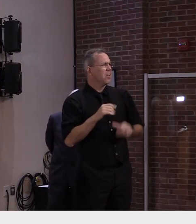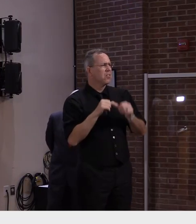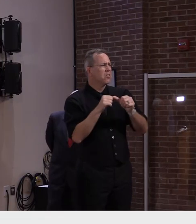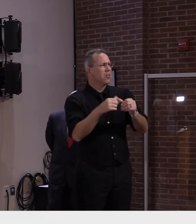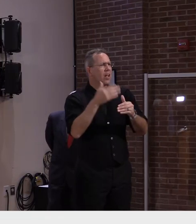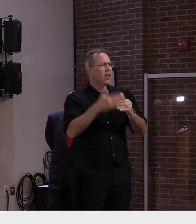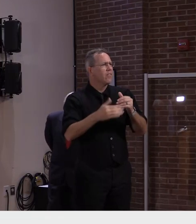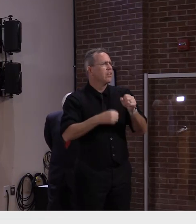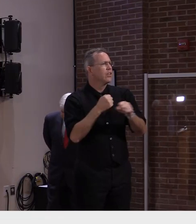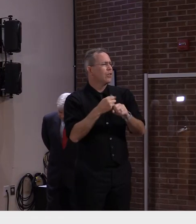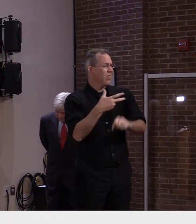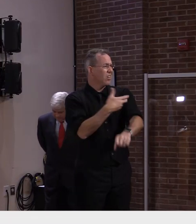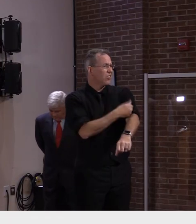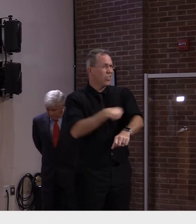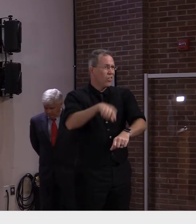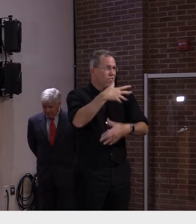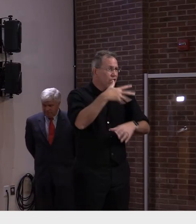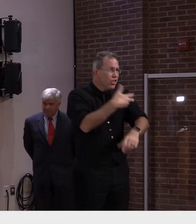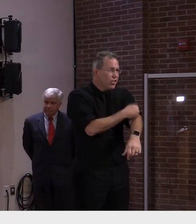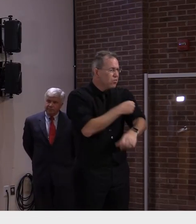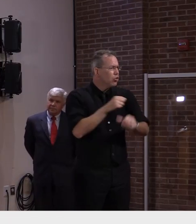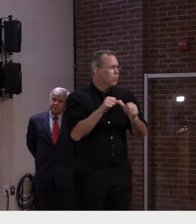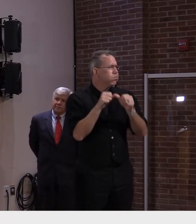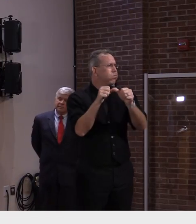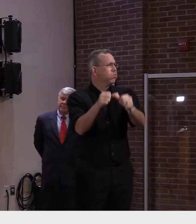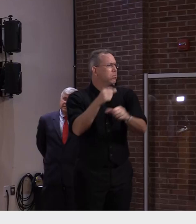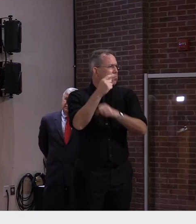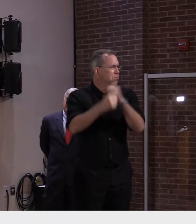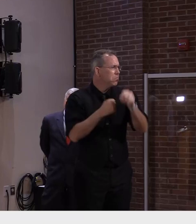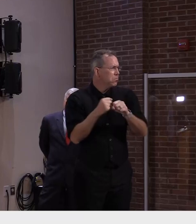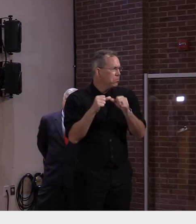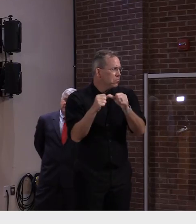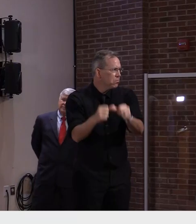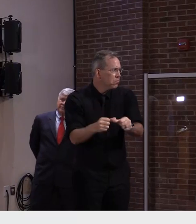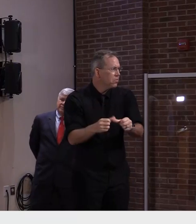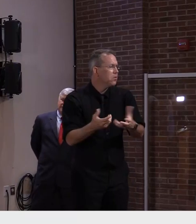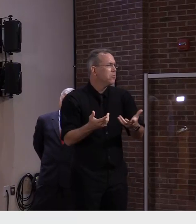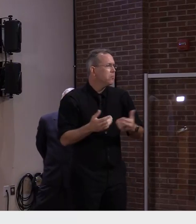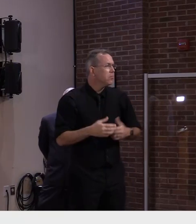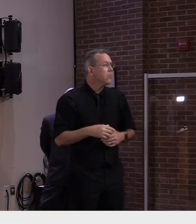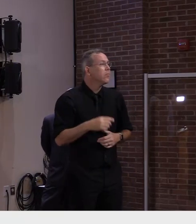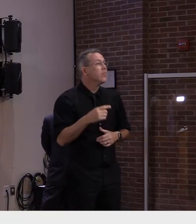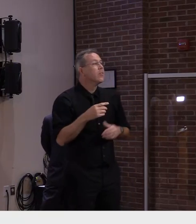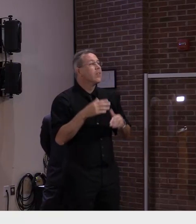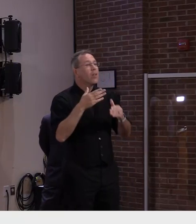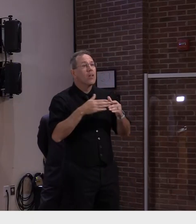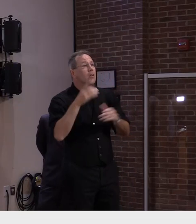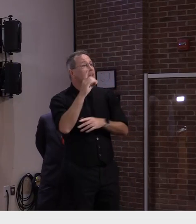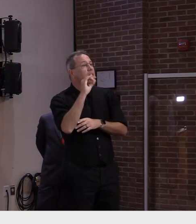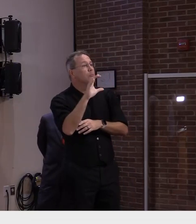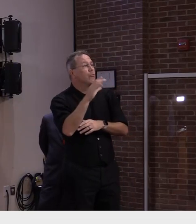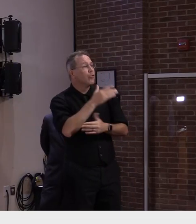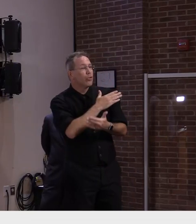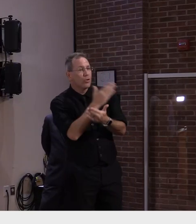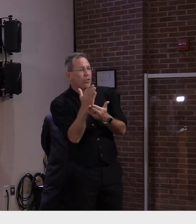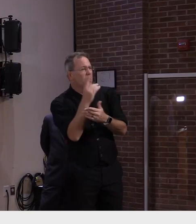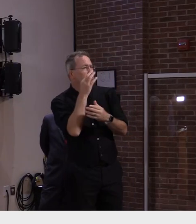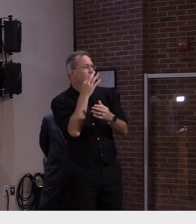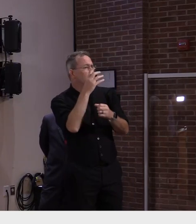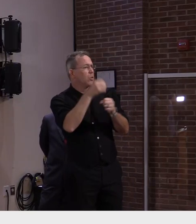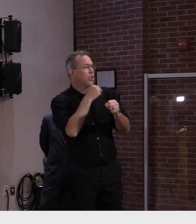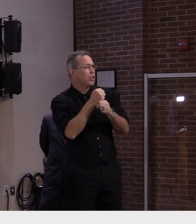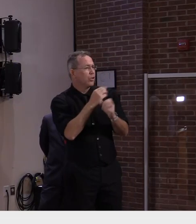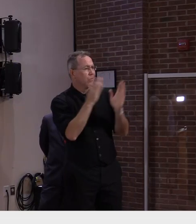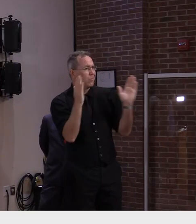point for people who got the very earliest vaccine. Just again, based on the data that's available to review now.